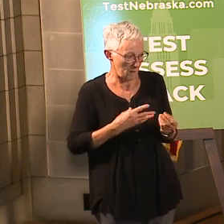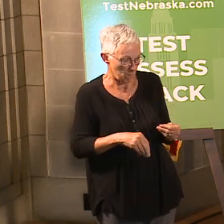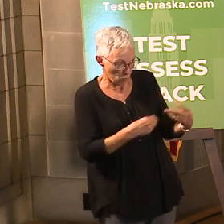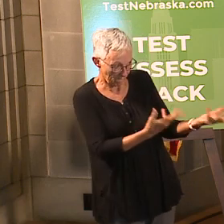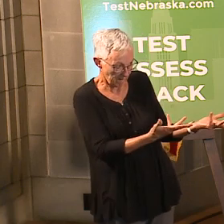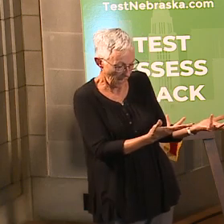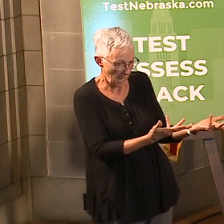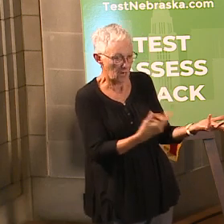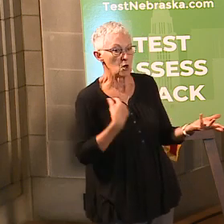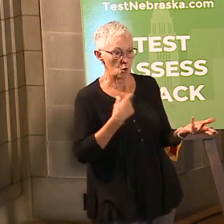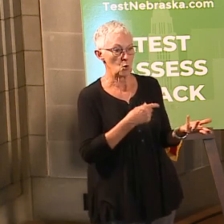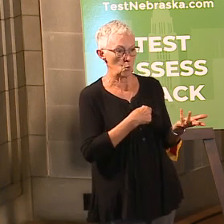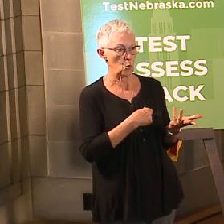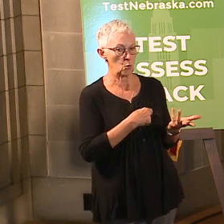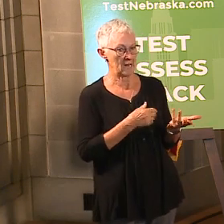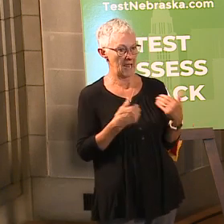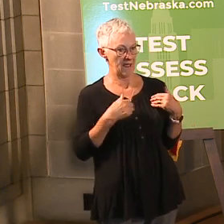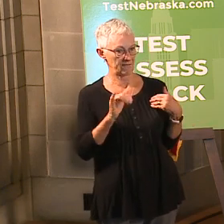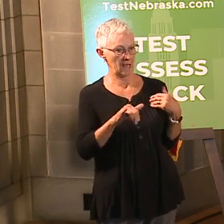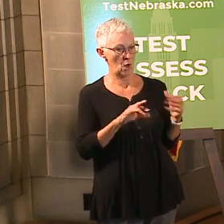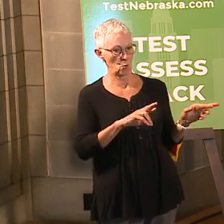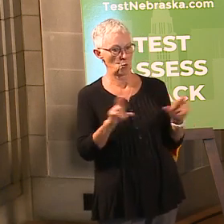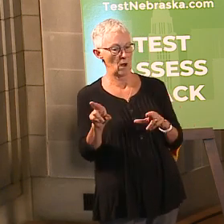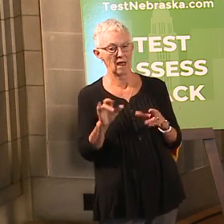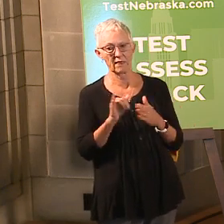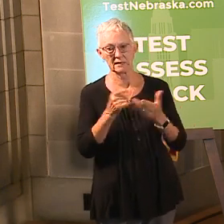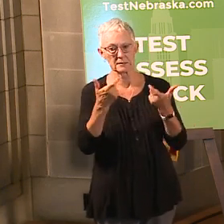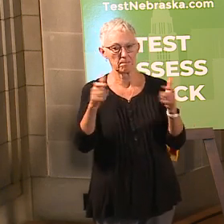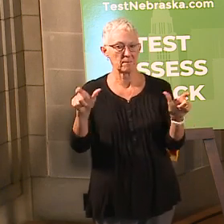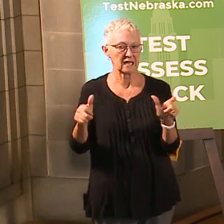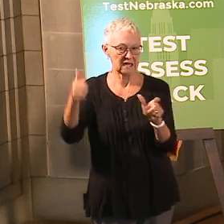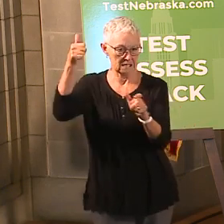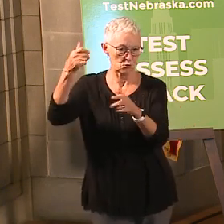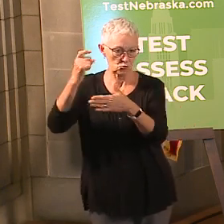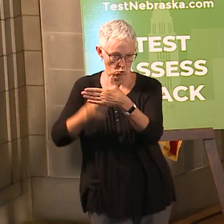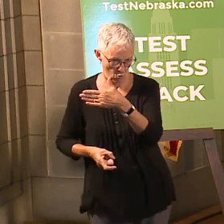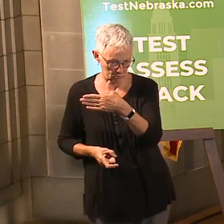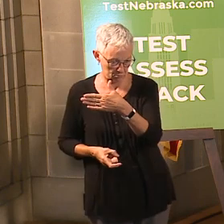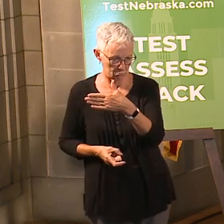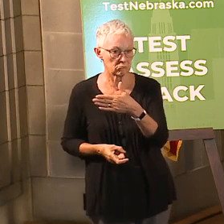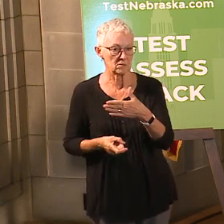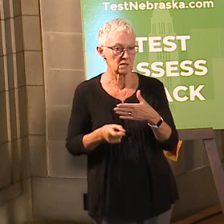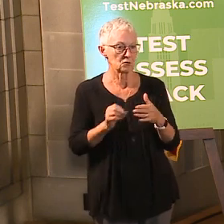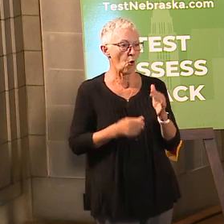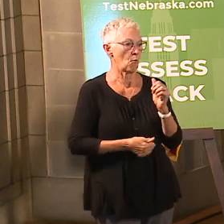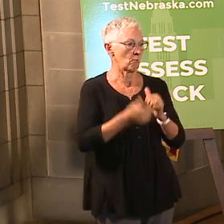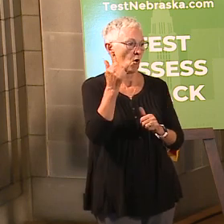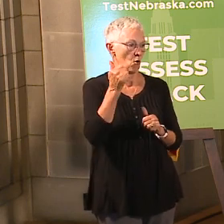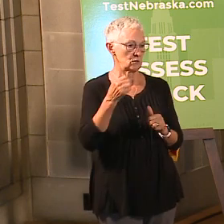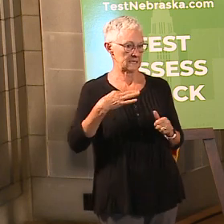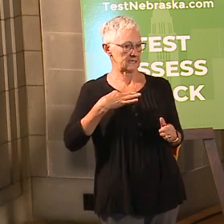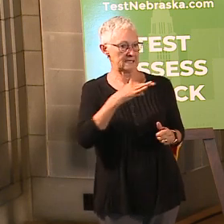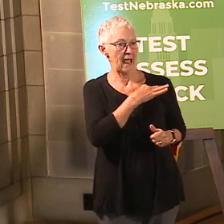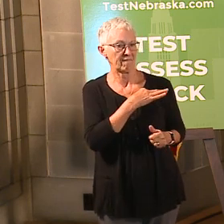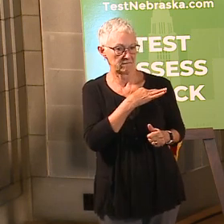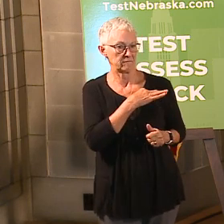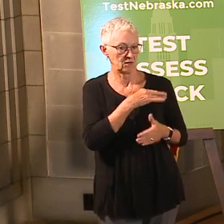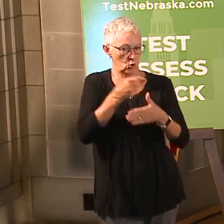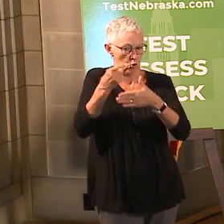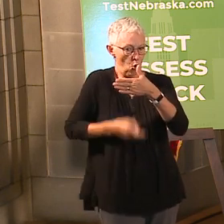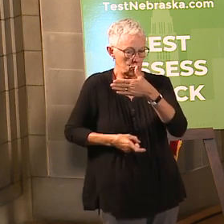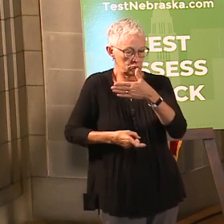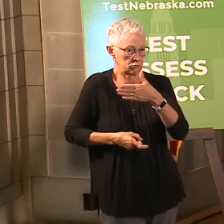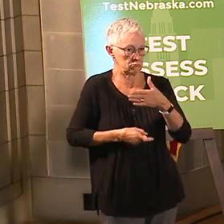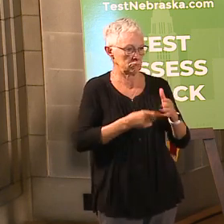provide it instantly for them was the largest part of that. So it was predominantly staffing. We were able to